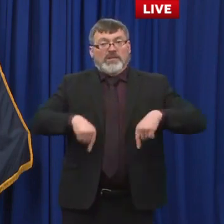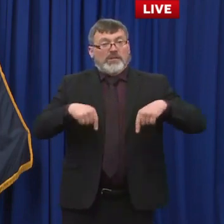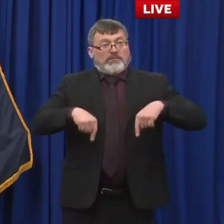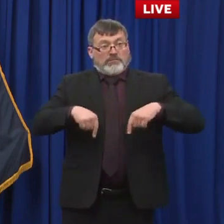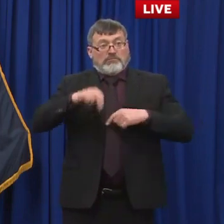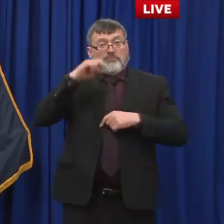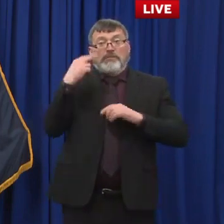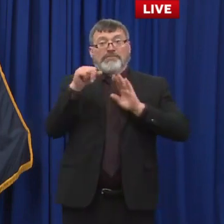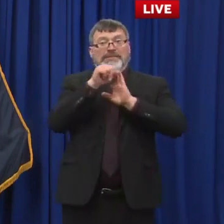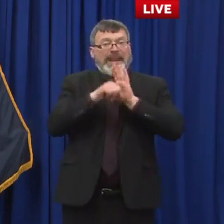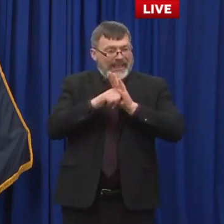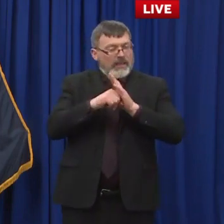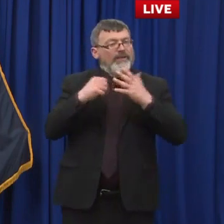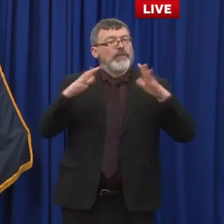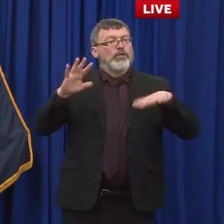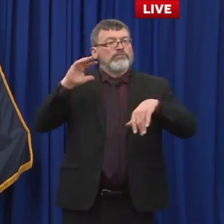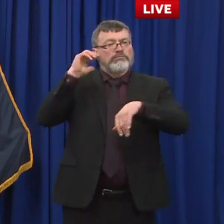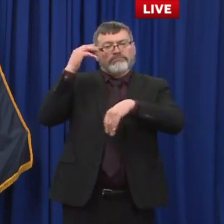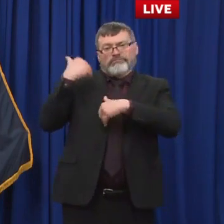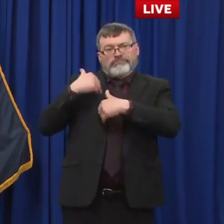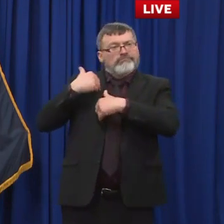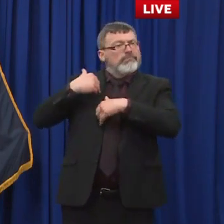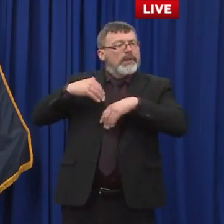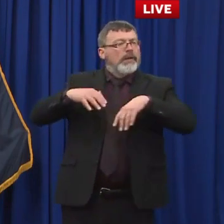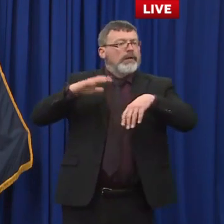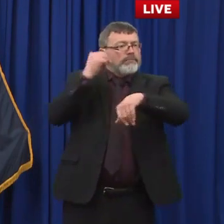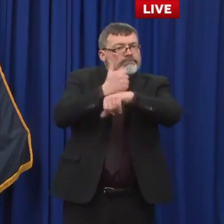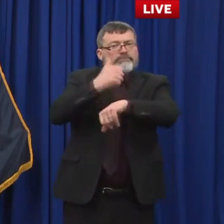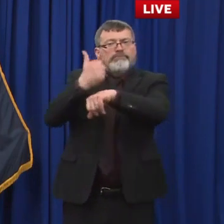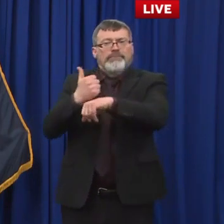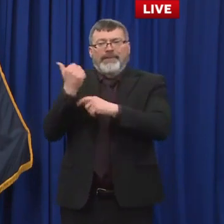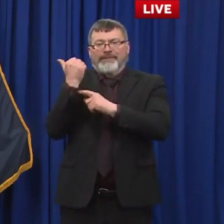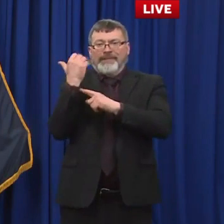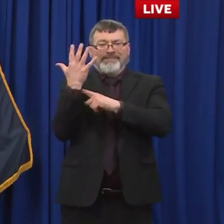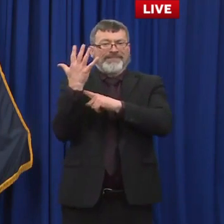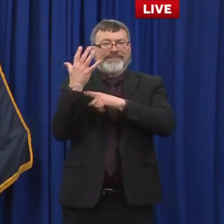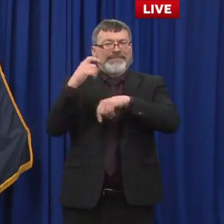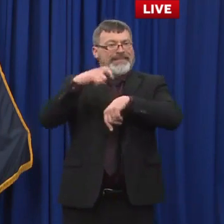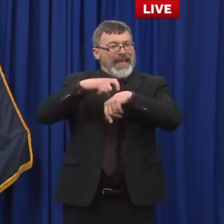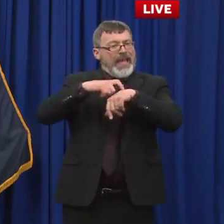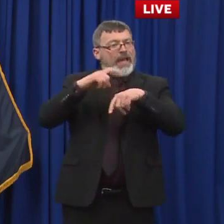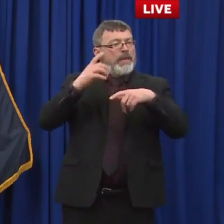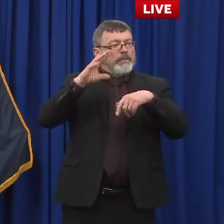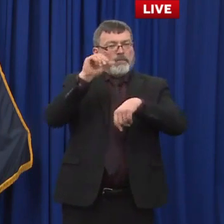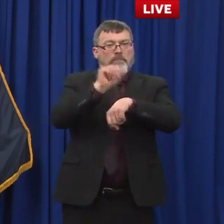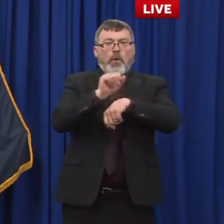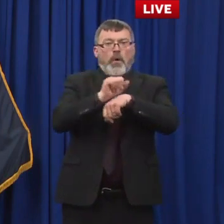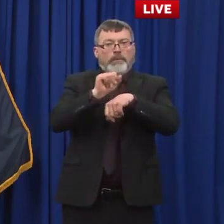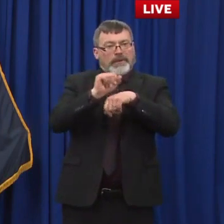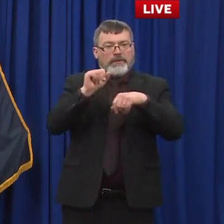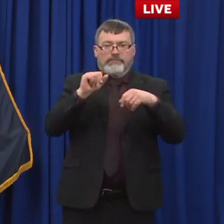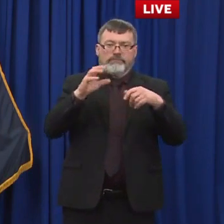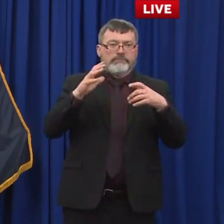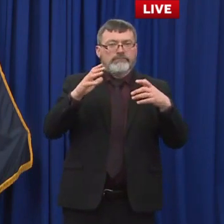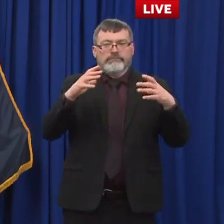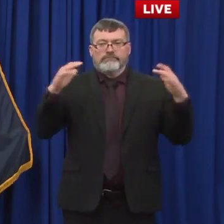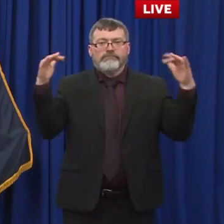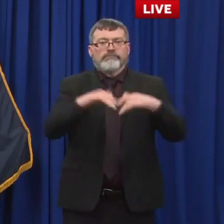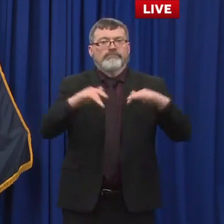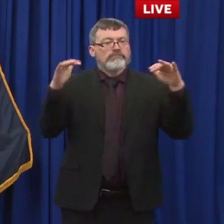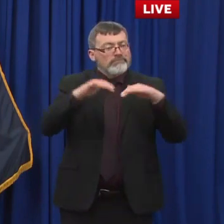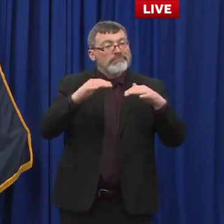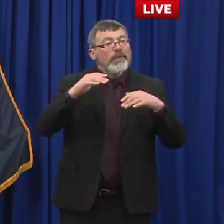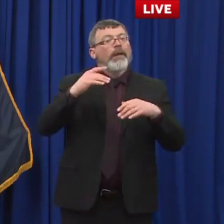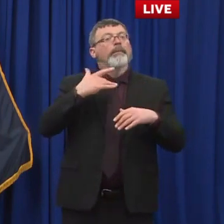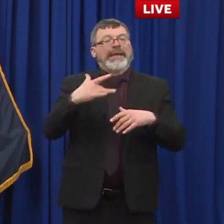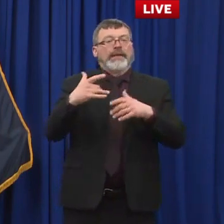at New Hampshire Employment Security do a great job with these job fairs. They've done some virtually. They're starting to look at doing more of them in person in more of a traditional